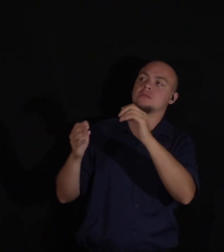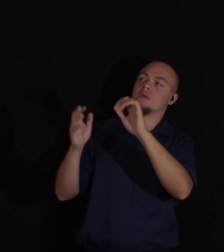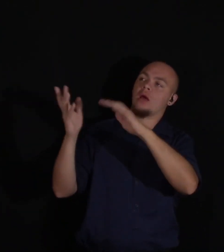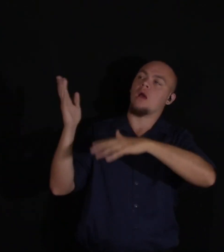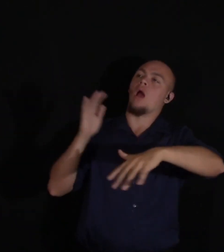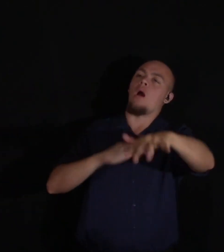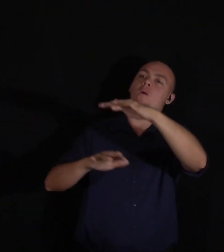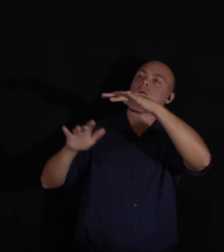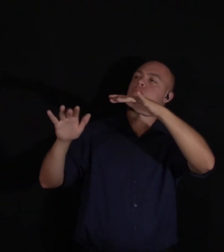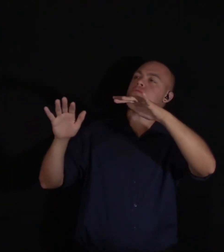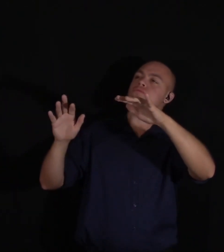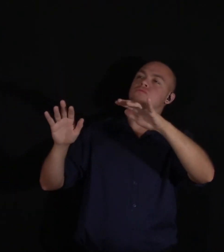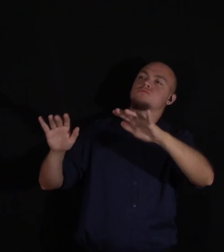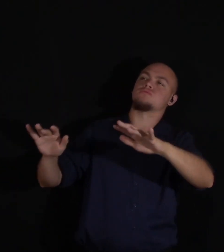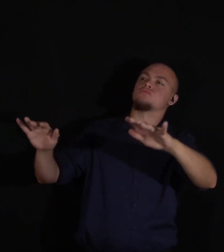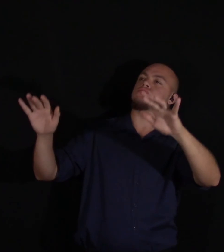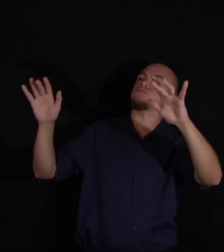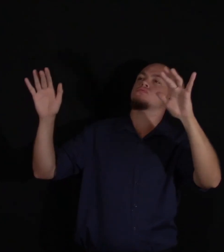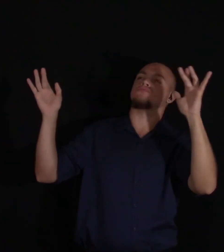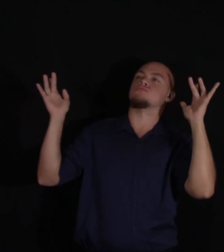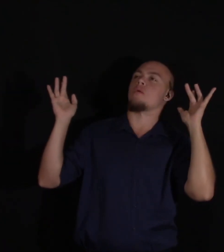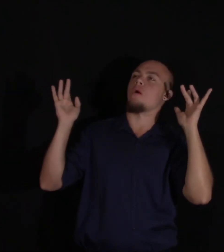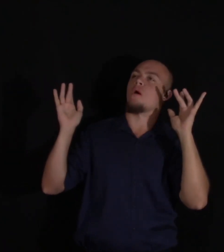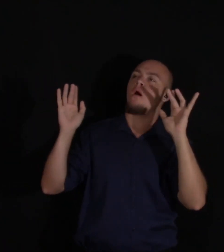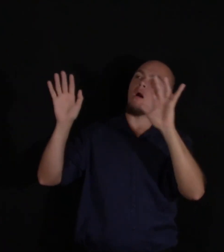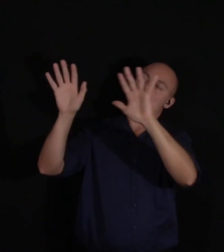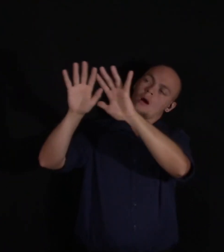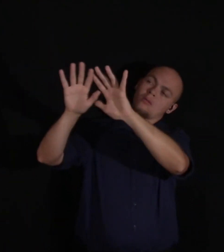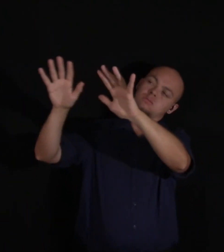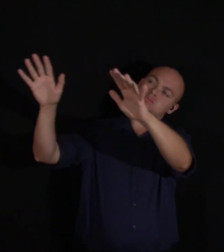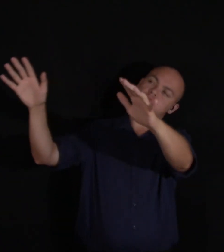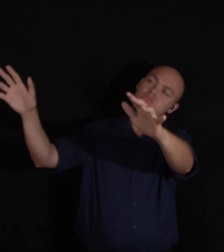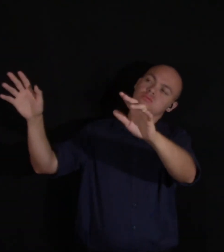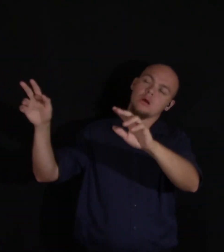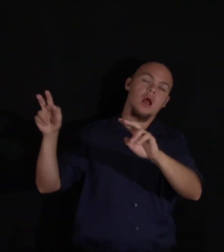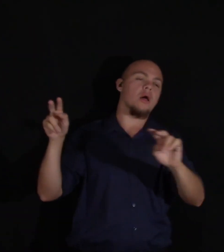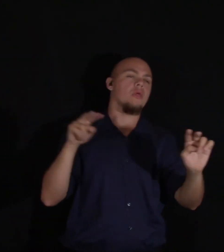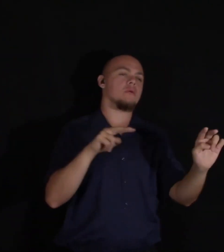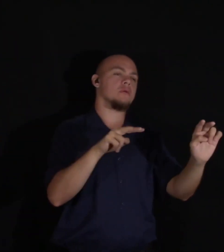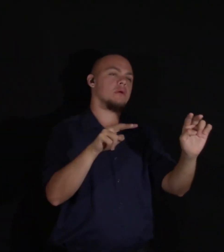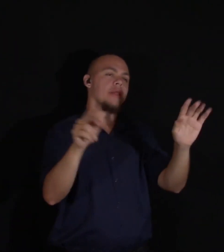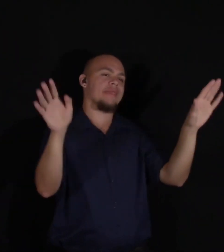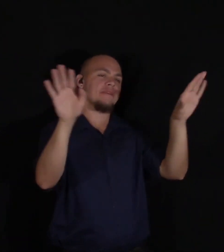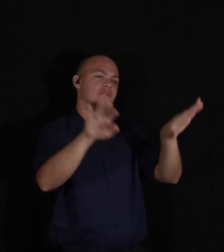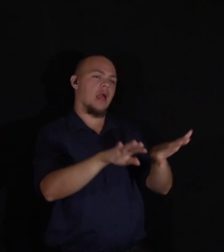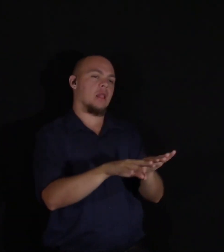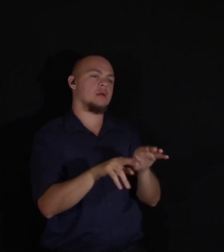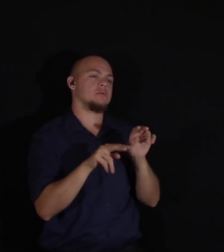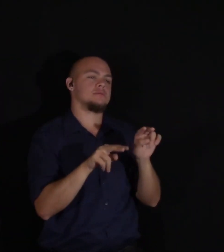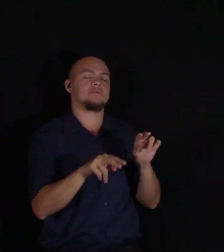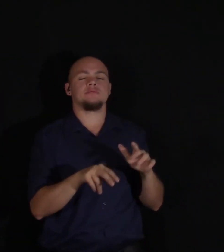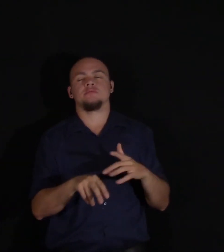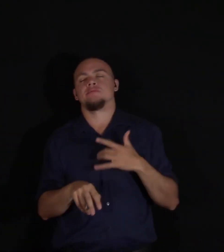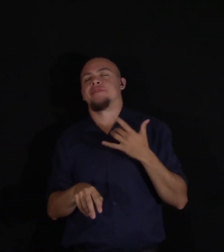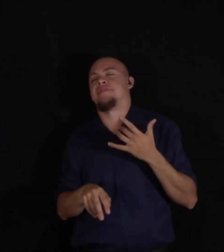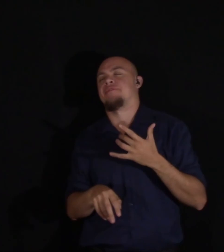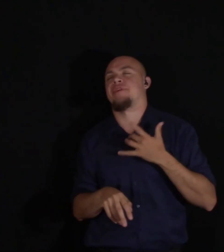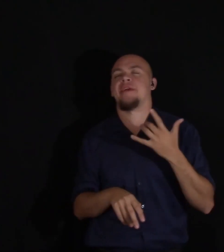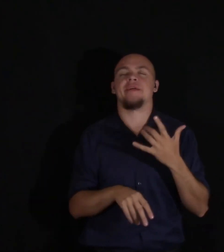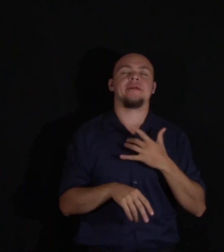Aiguille, and its tremendous dome overlooked the valley. A tingling, long-lost sense of pleasure often